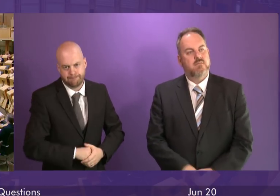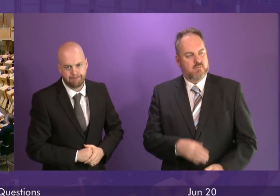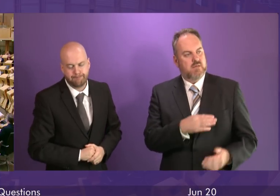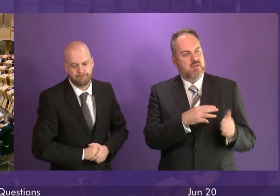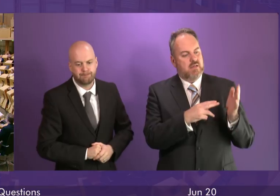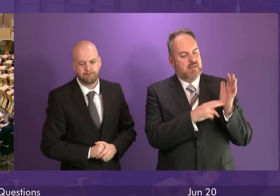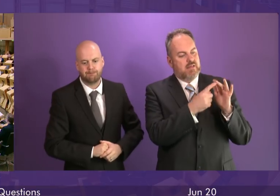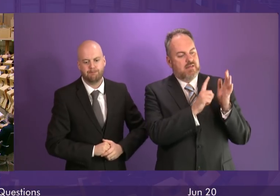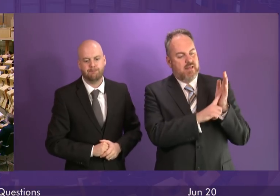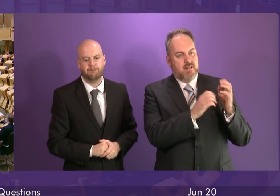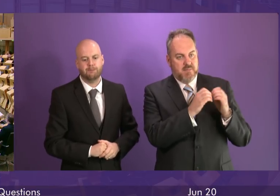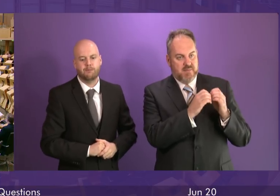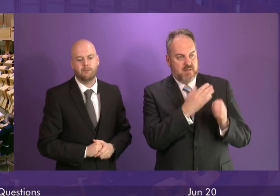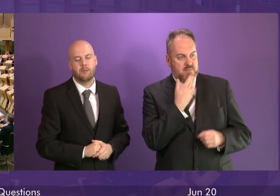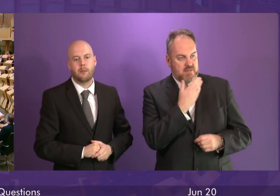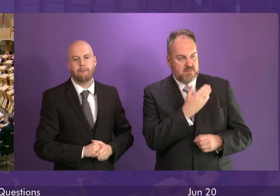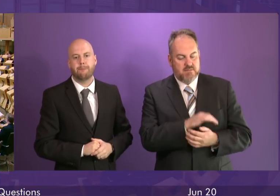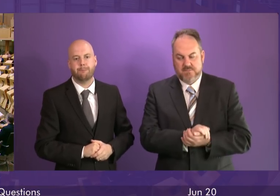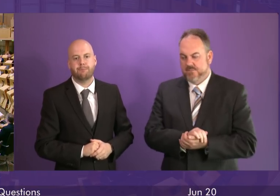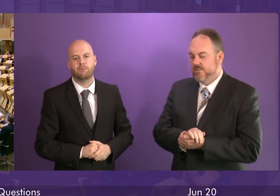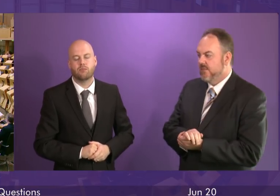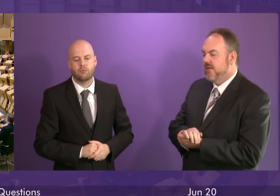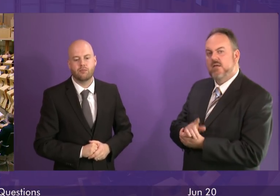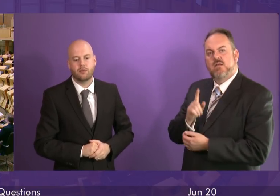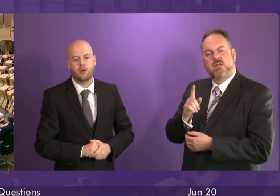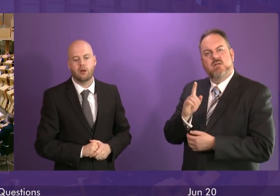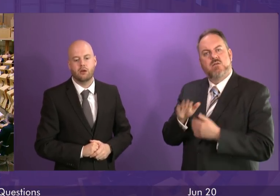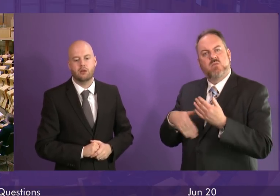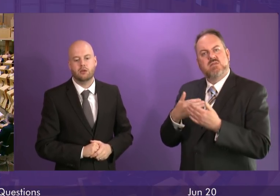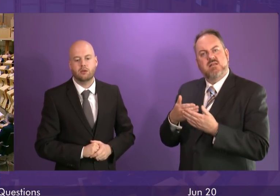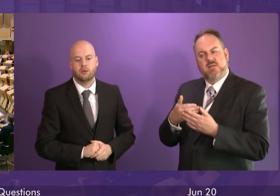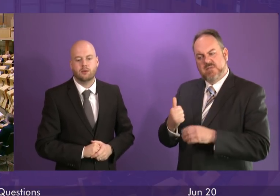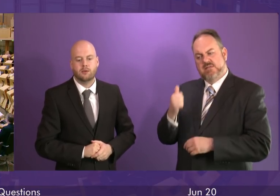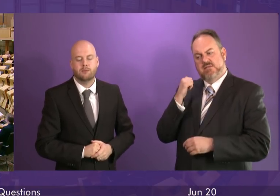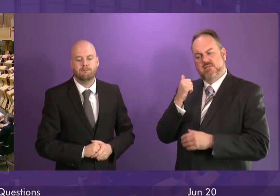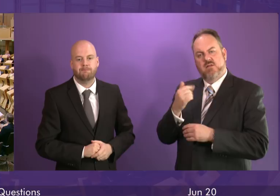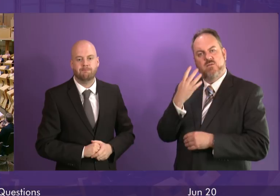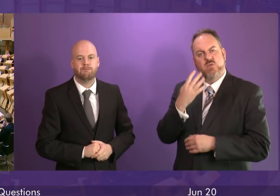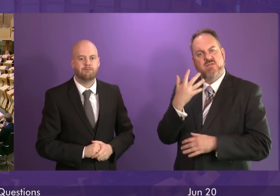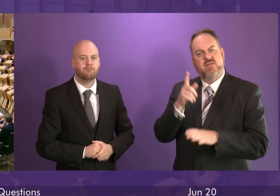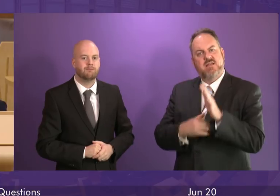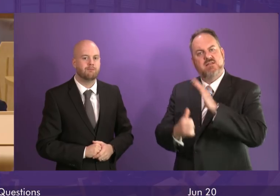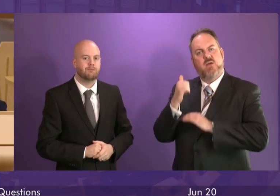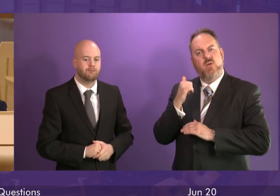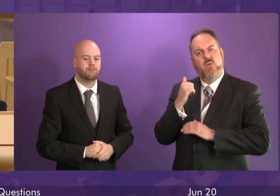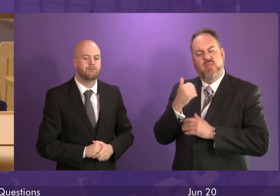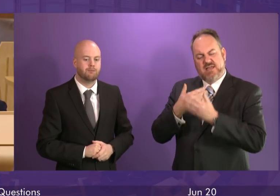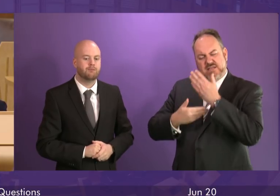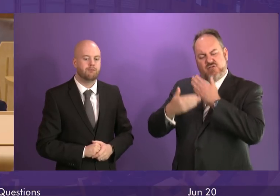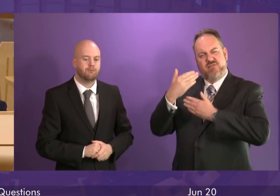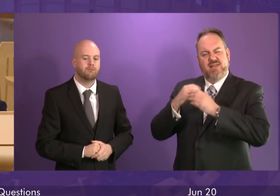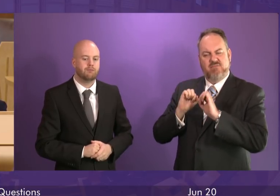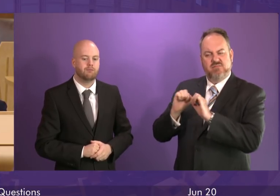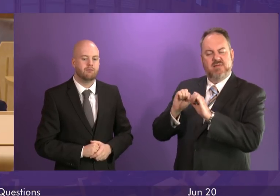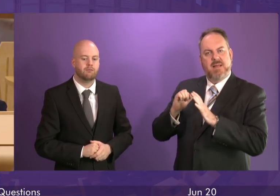Neil Bibby to be followed by Christine Graham. Since its restoration 45 years ago, the historic paddle steamer, the Waverley, a